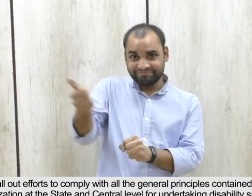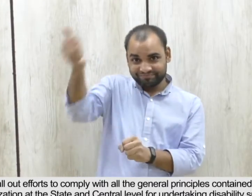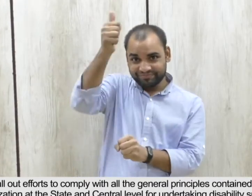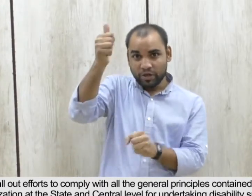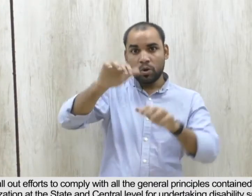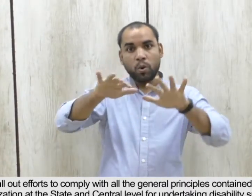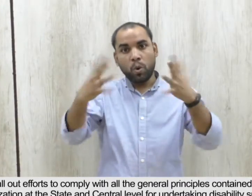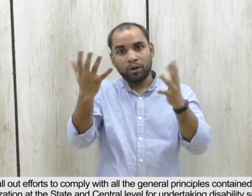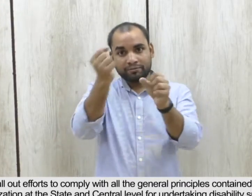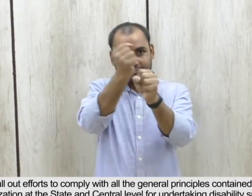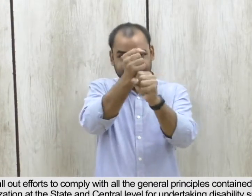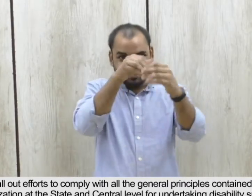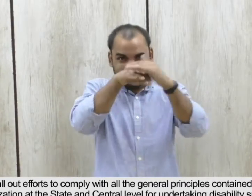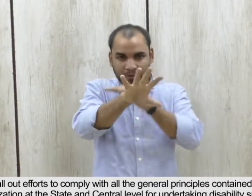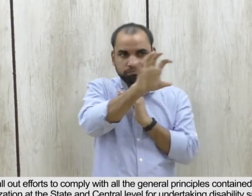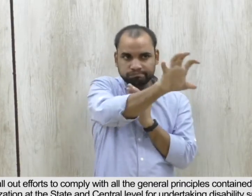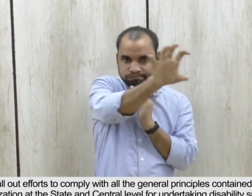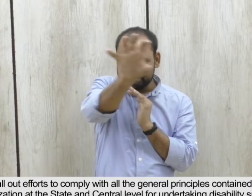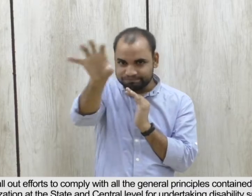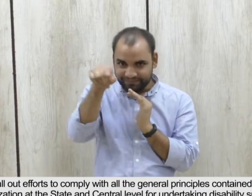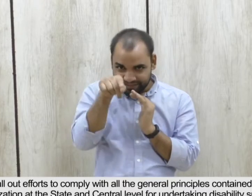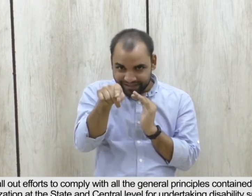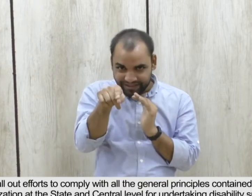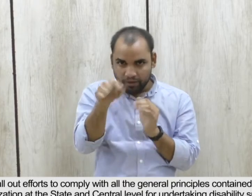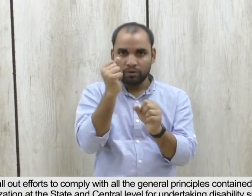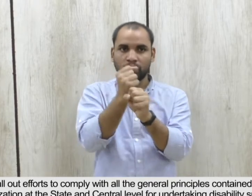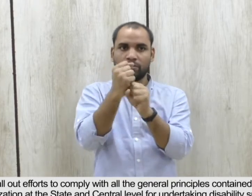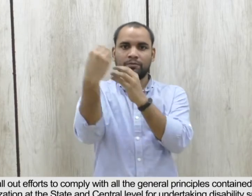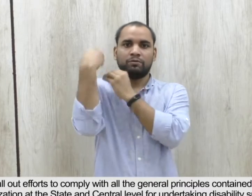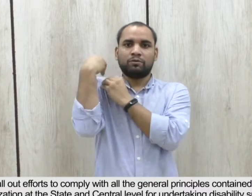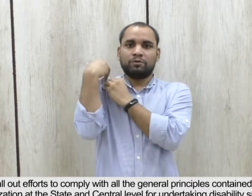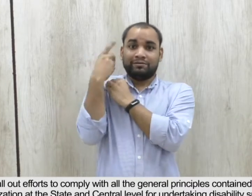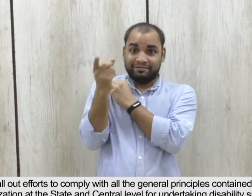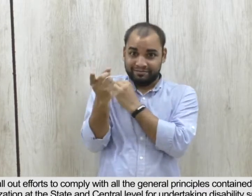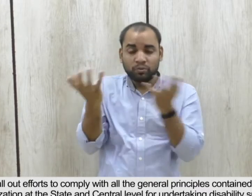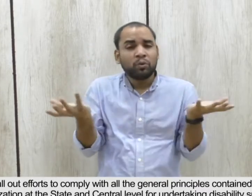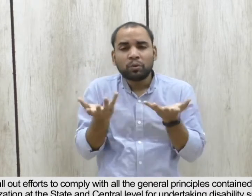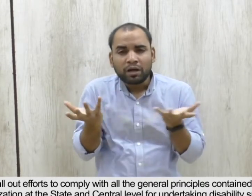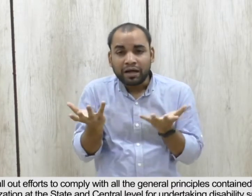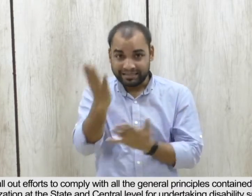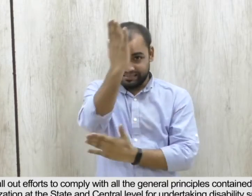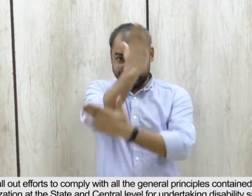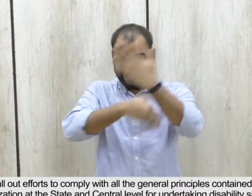resource mobilization at the state and central level for undertaking disability-specific inclusive activities,